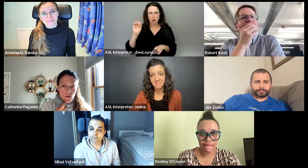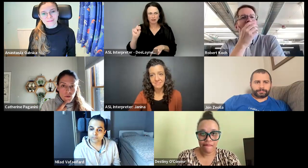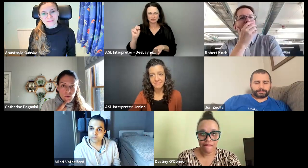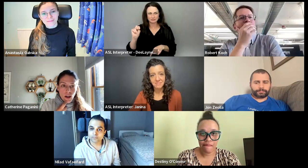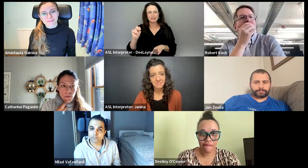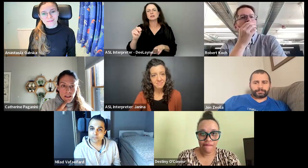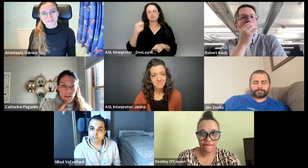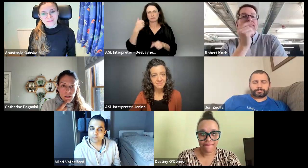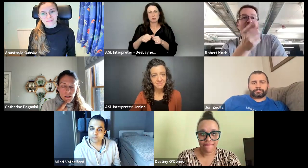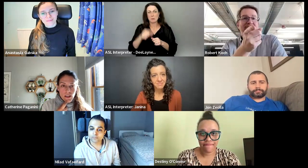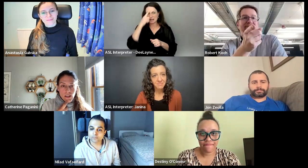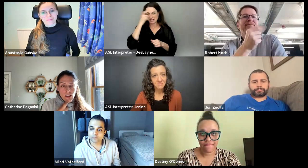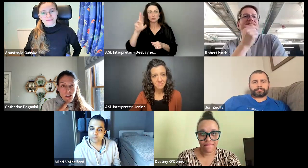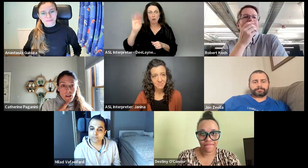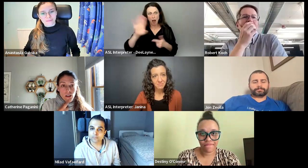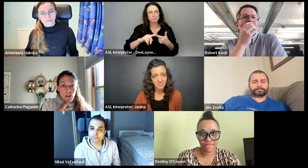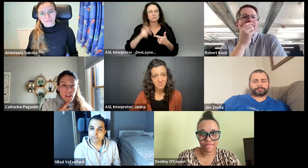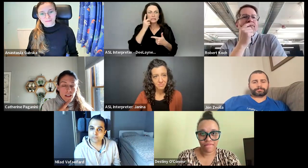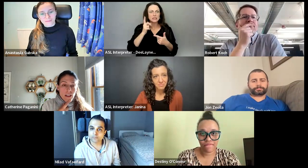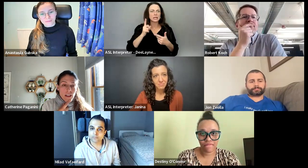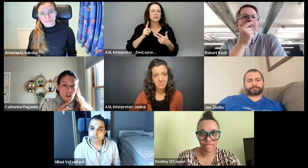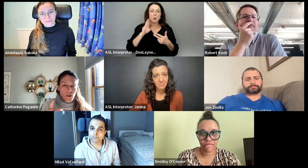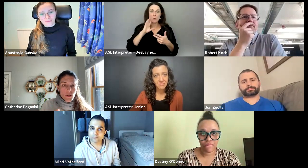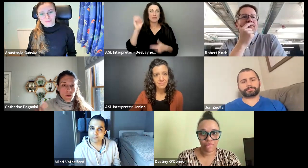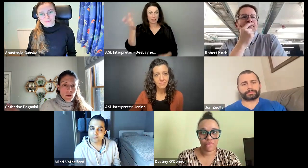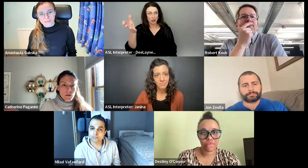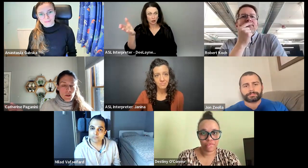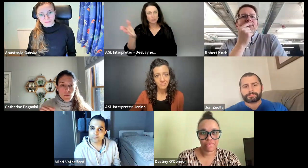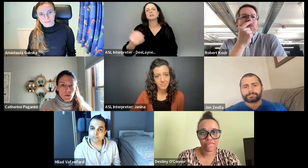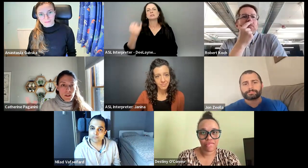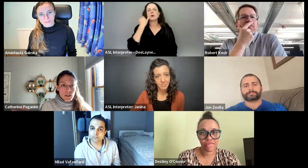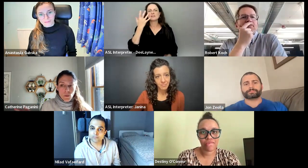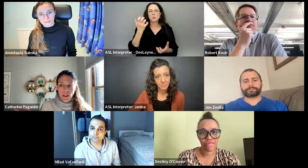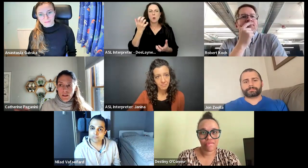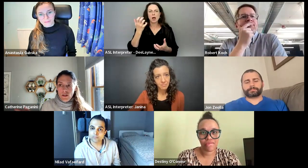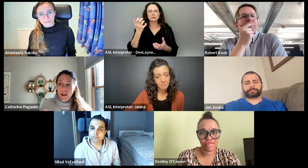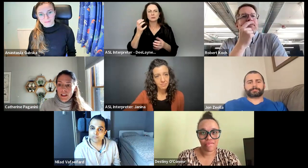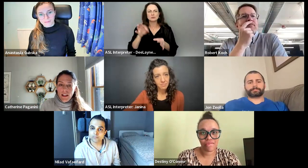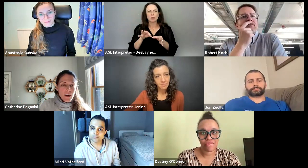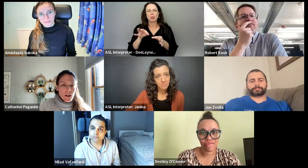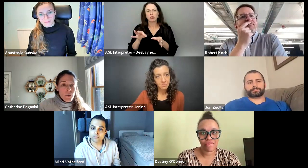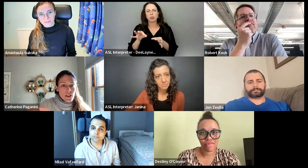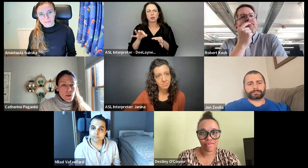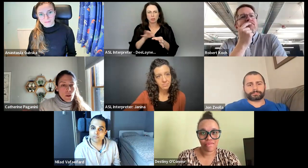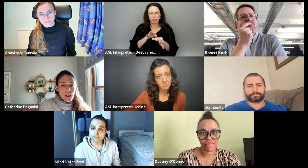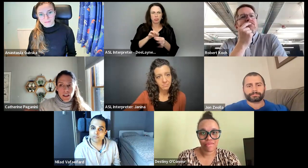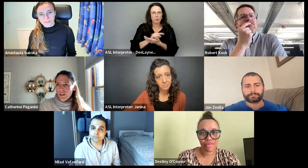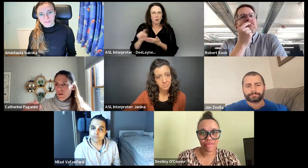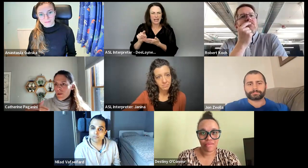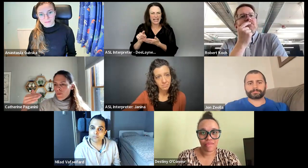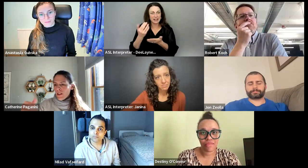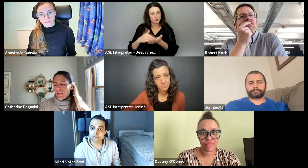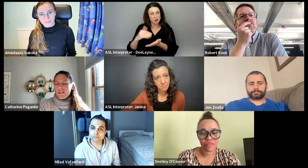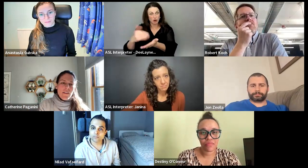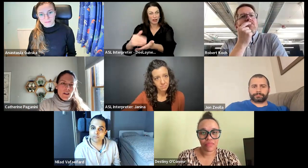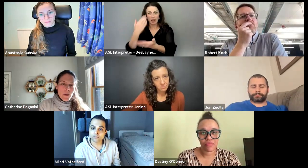because Rob, Destiny will be there. So if you want to just move it a week. So I don't know if it is recurring. I